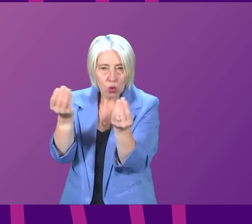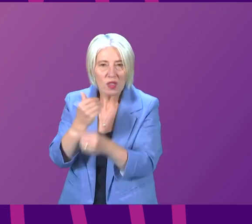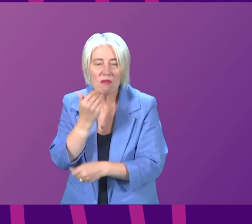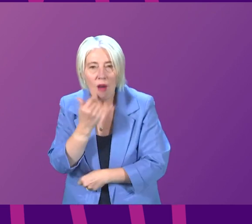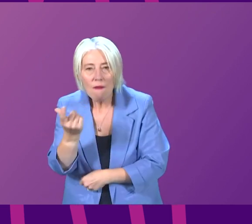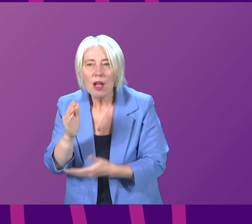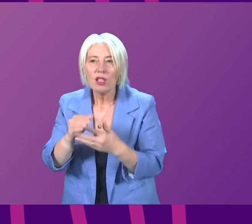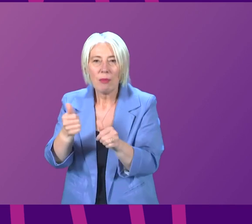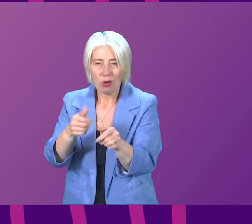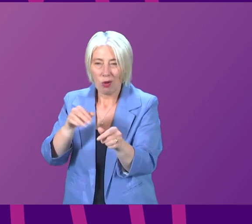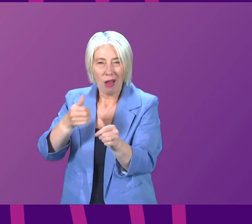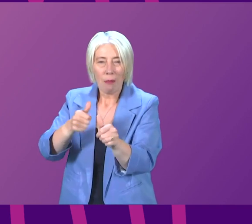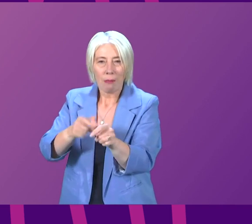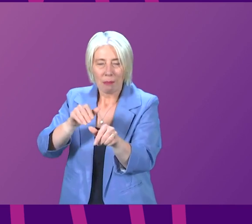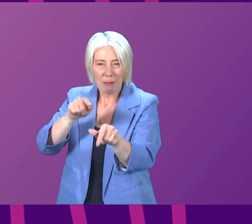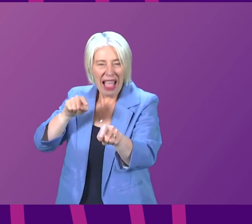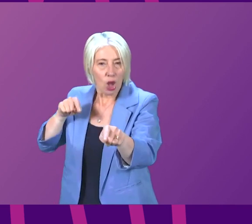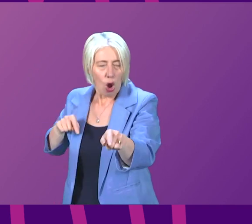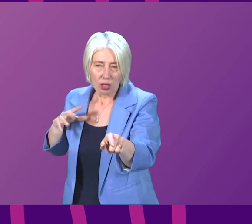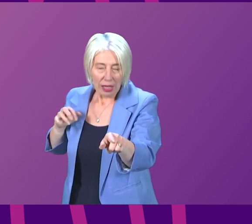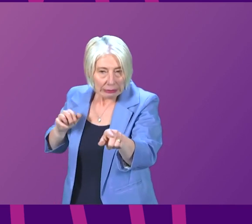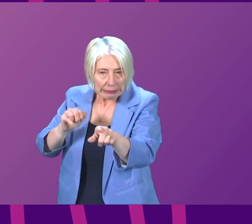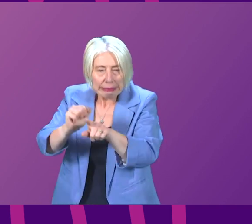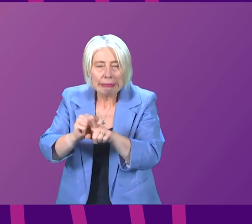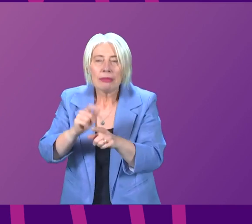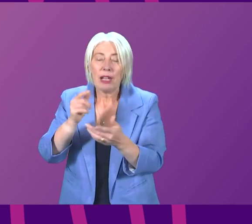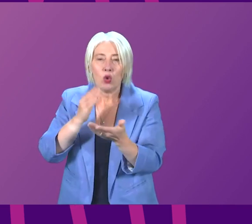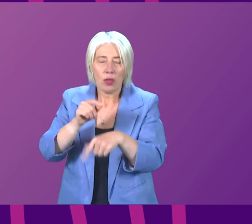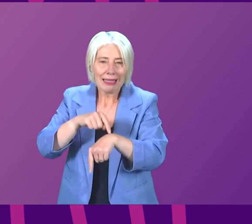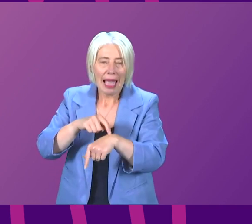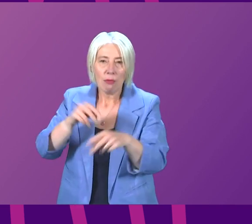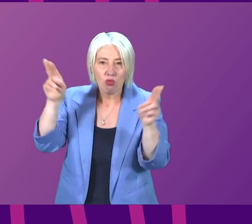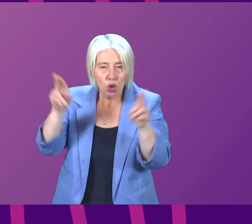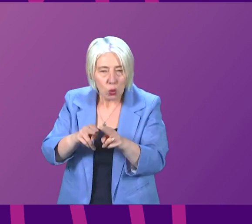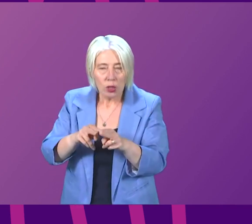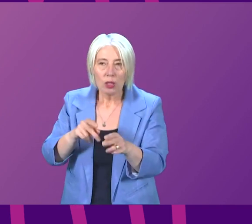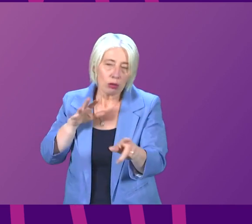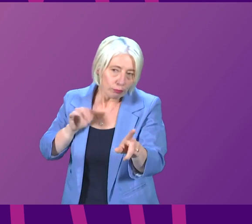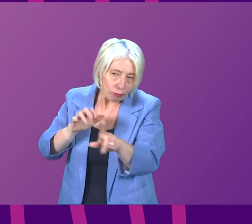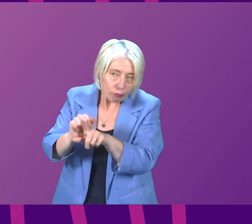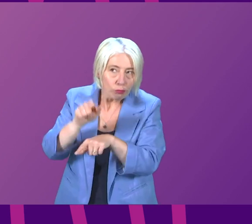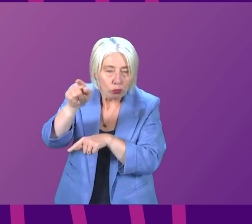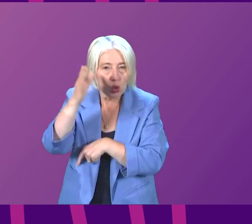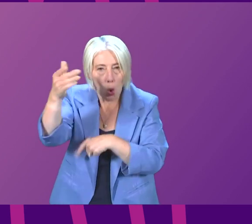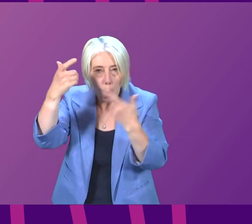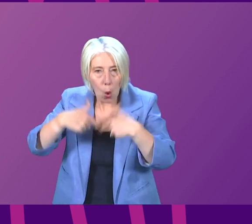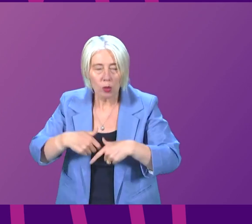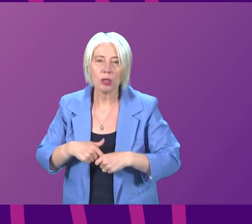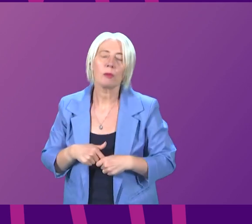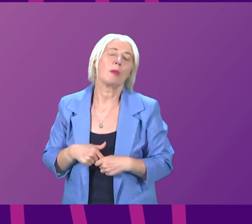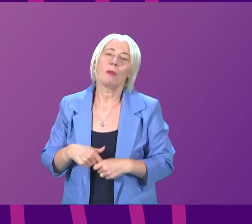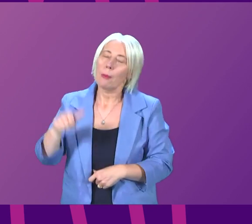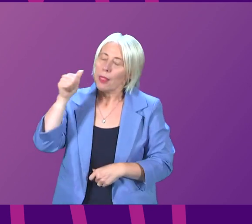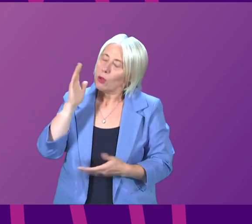those backlogs and bring those waiting times down and we are determined to do that I know this is something that is also